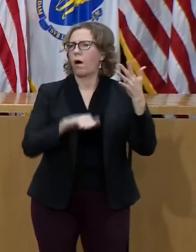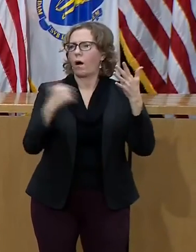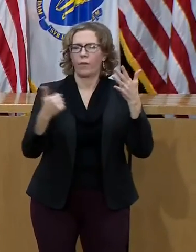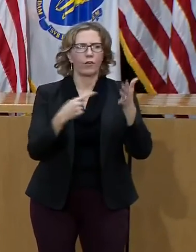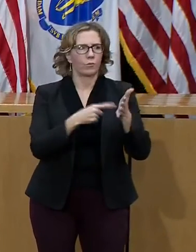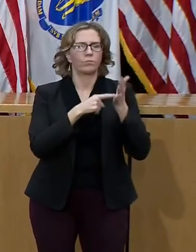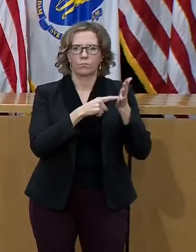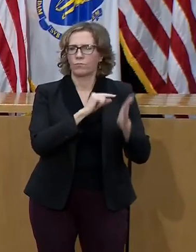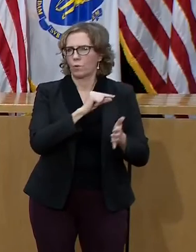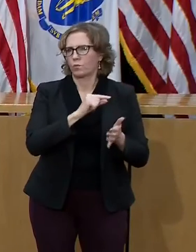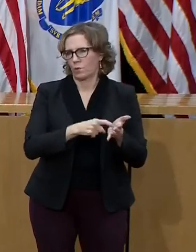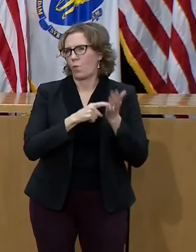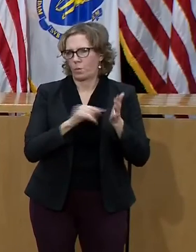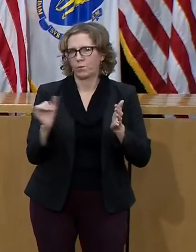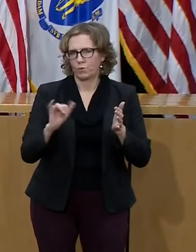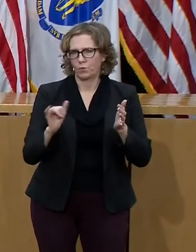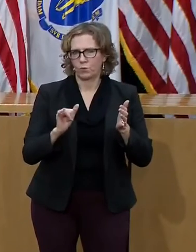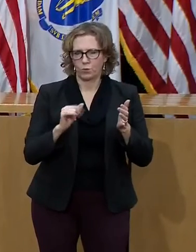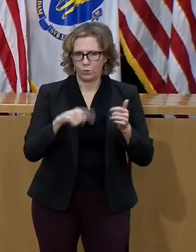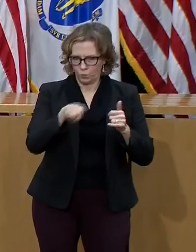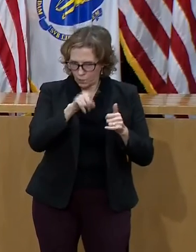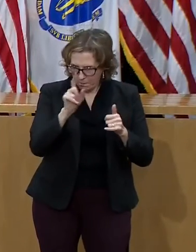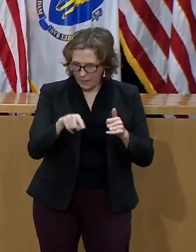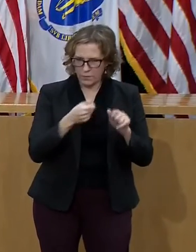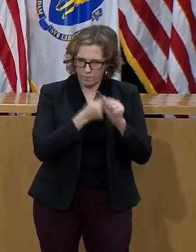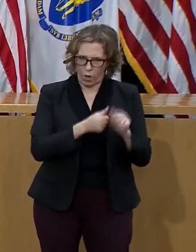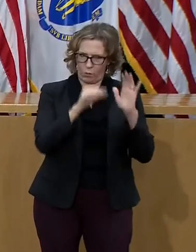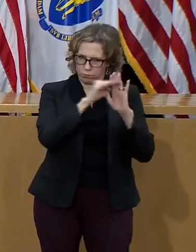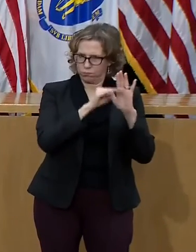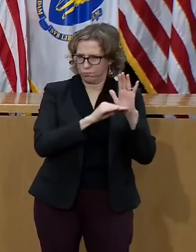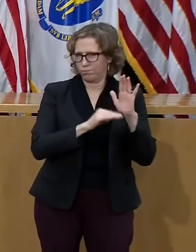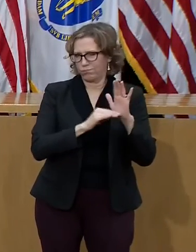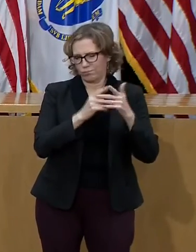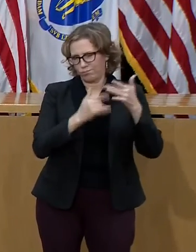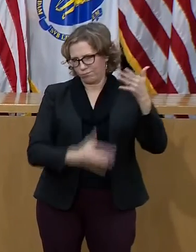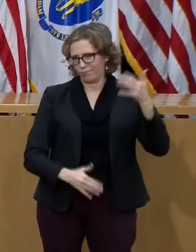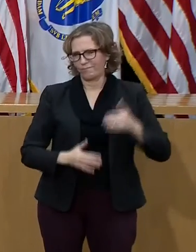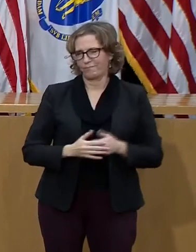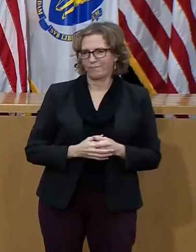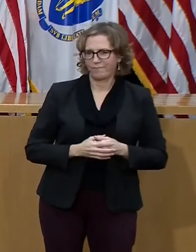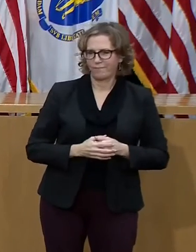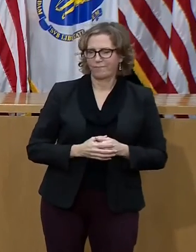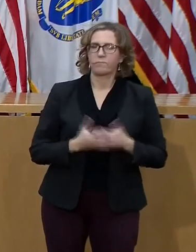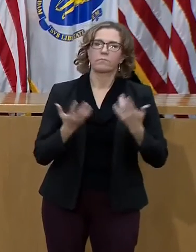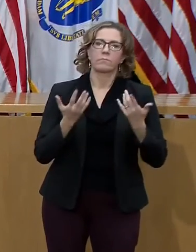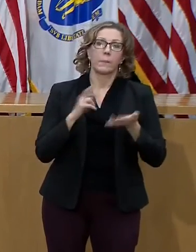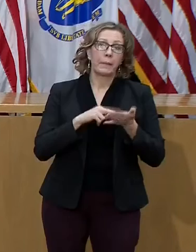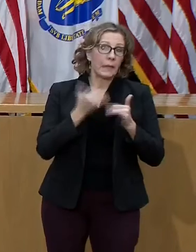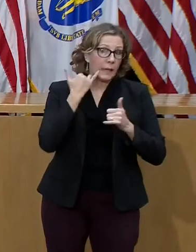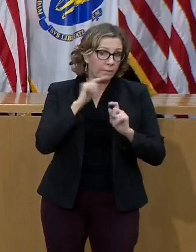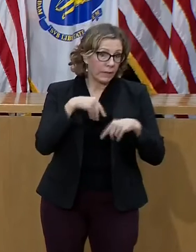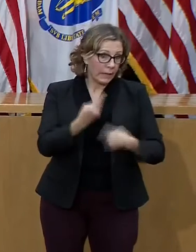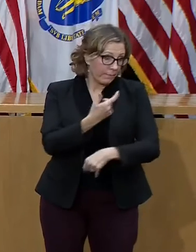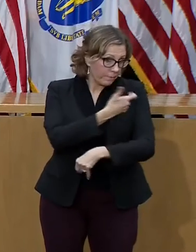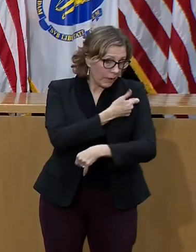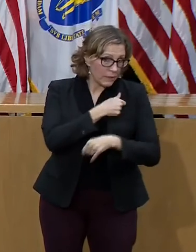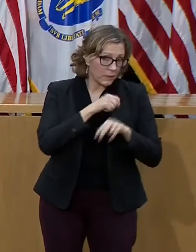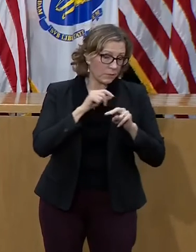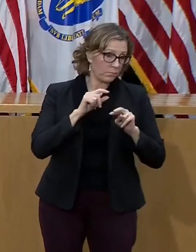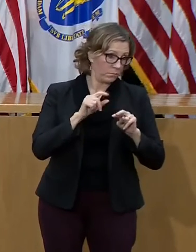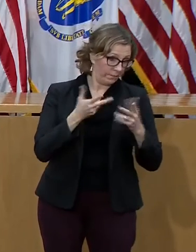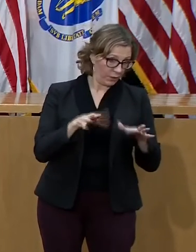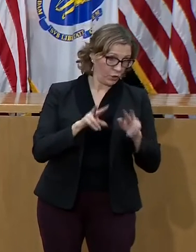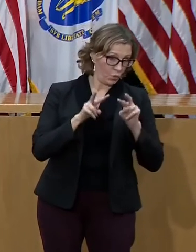managing the vaccines, observing individuals post-vaccination coming in and out in the